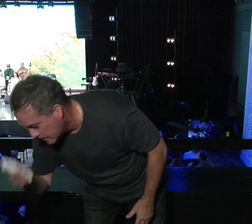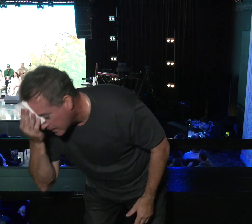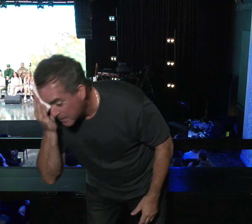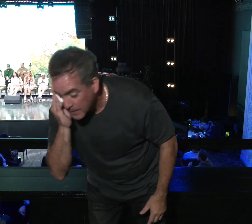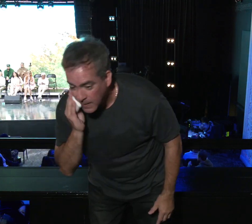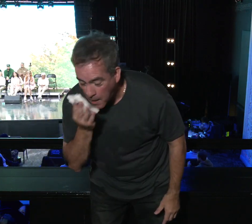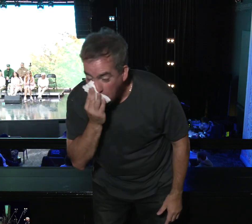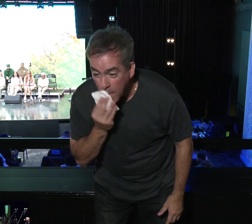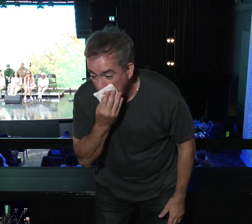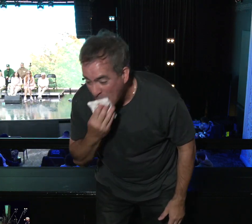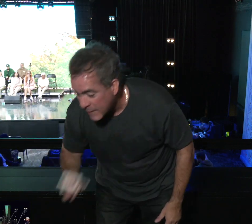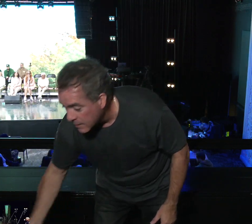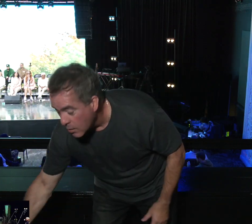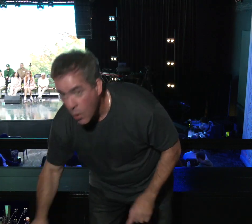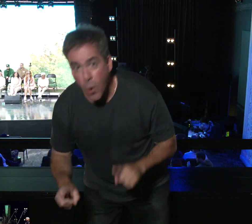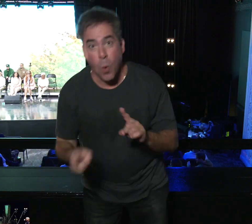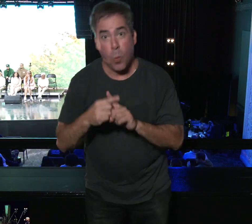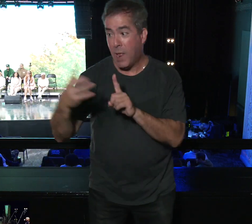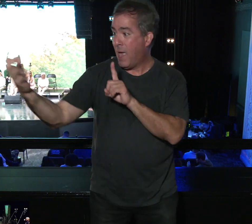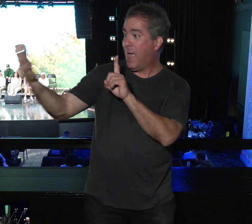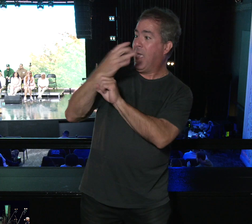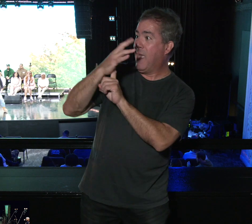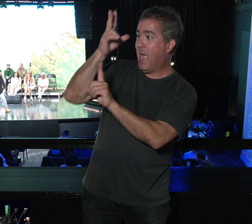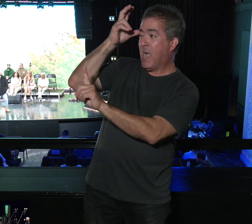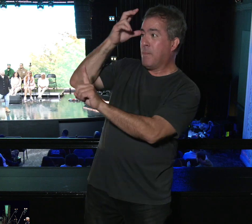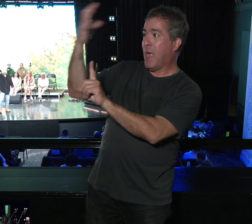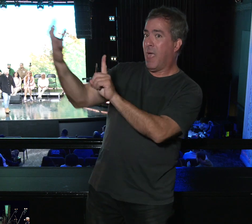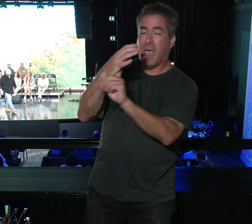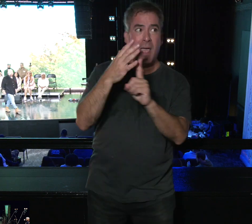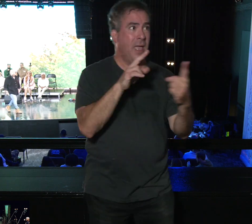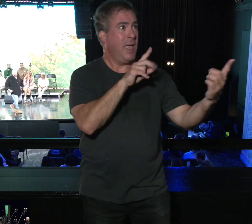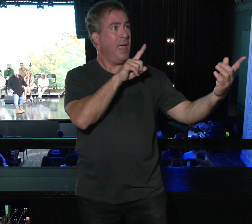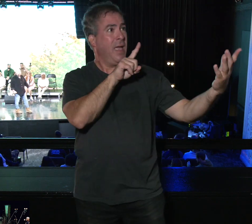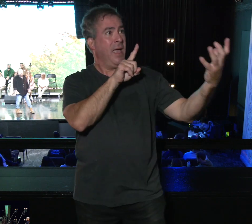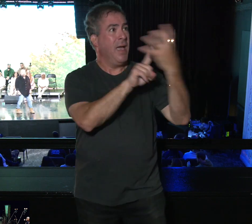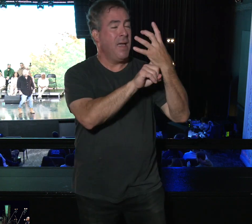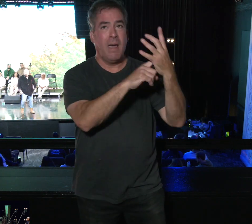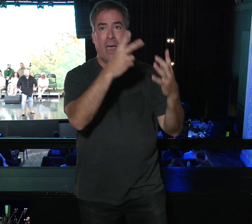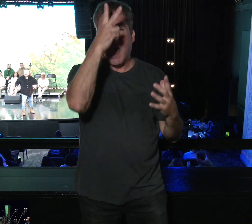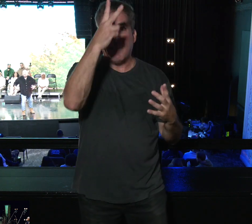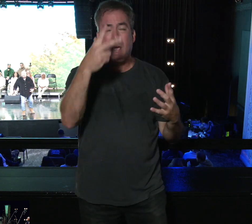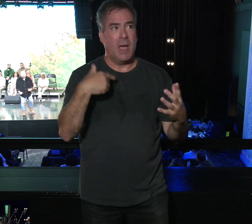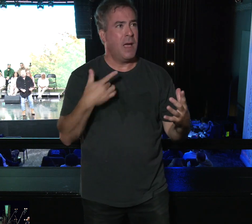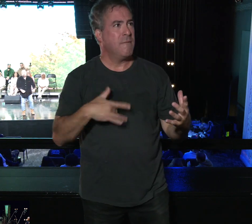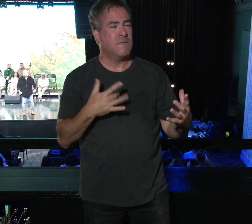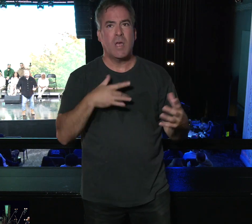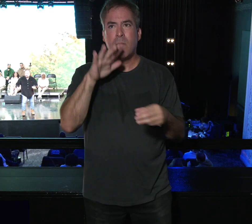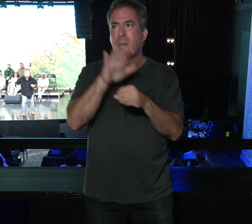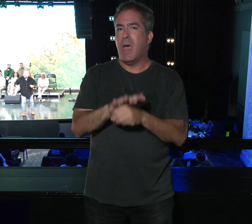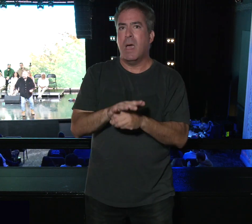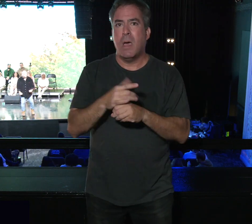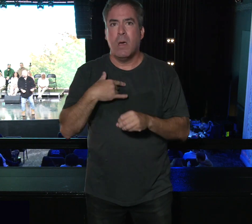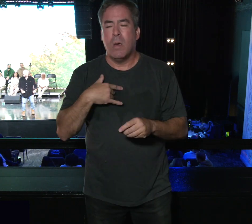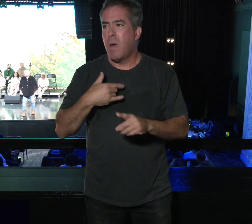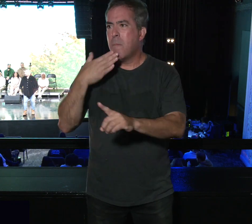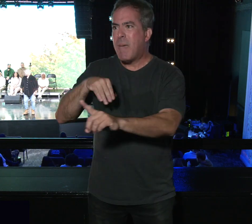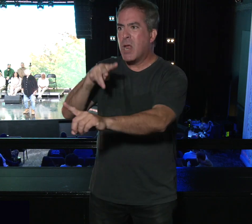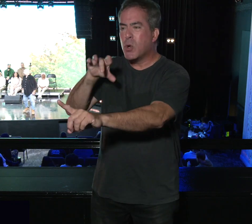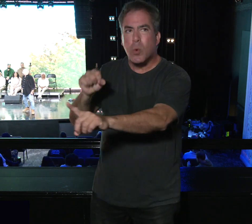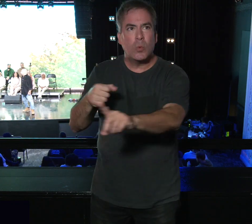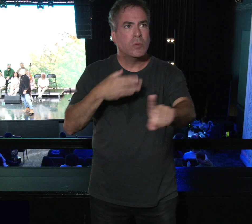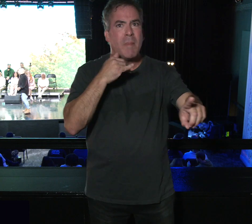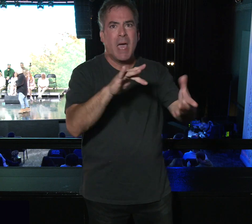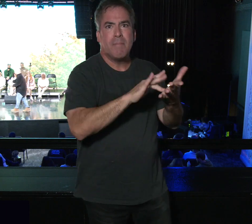Man, when the enemy comes at me, when the enemy comes at me, when the enemy presses me, when I get that bad report, when I get that bad